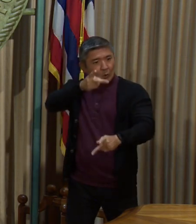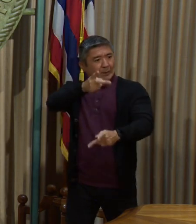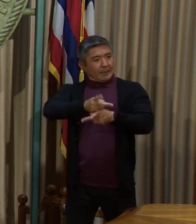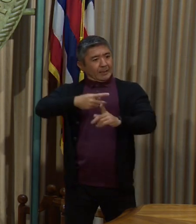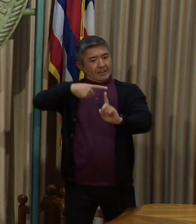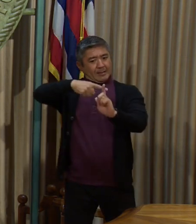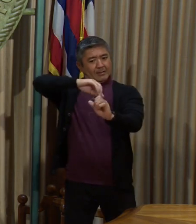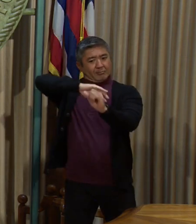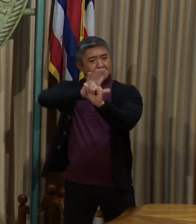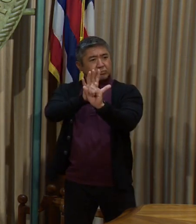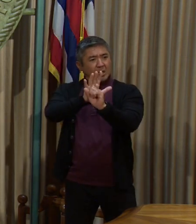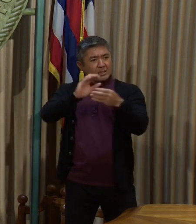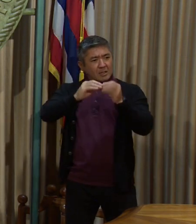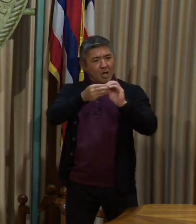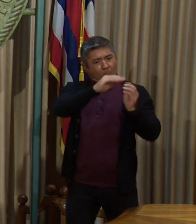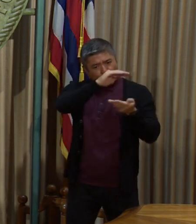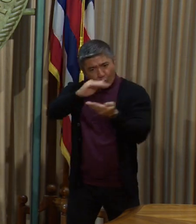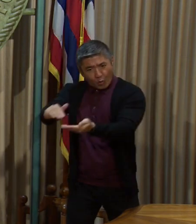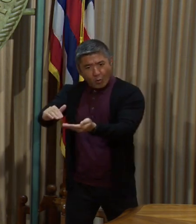fatality rates in the country.